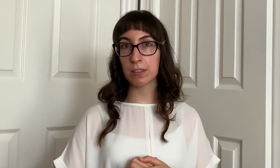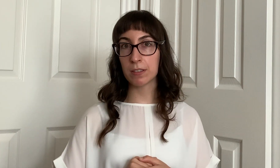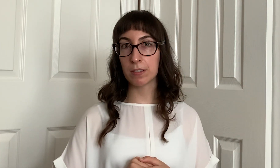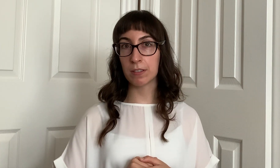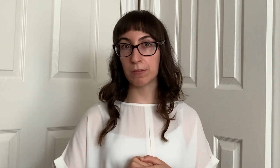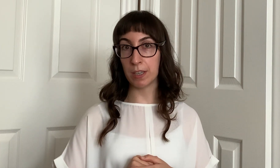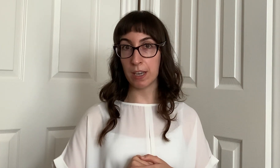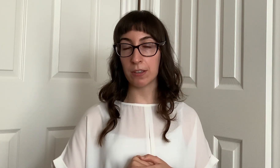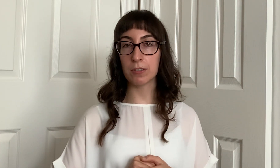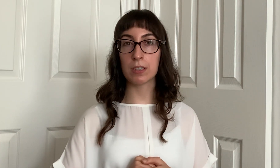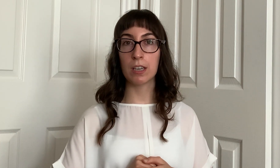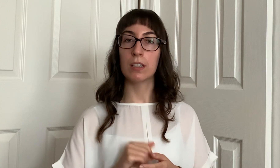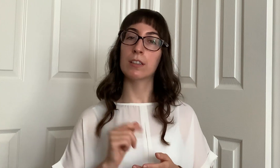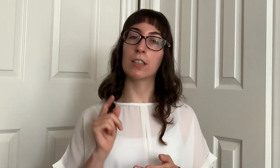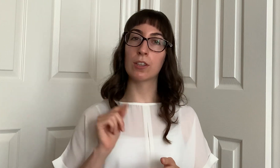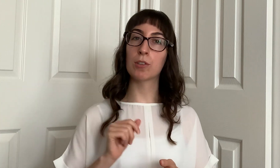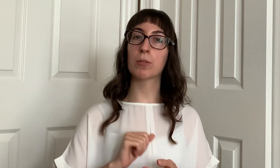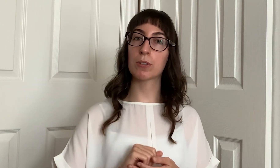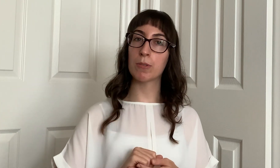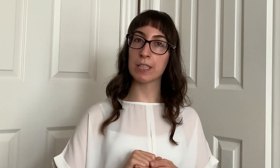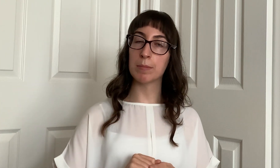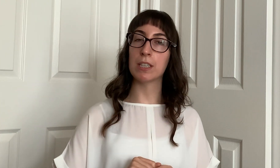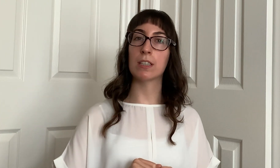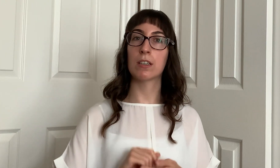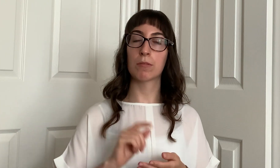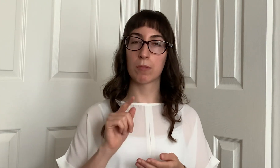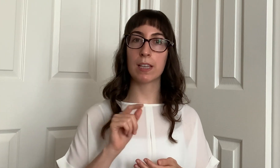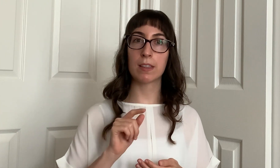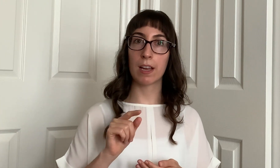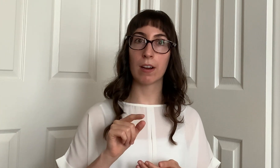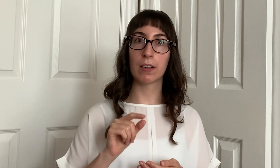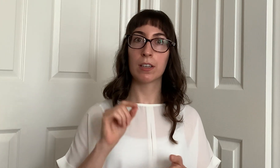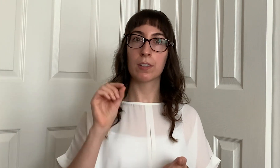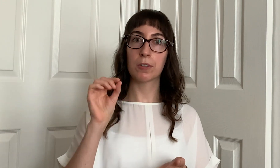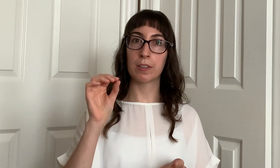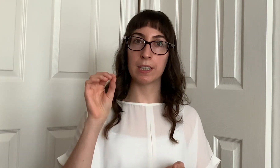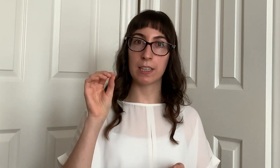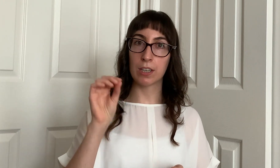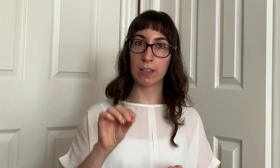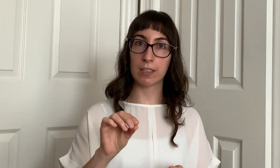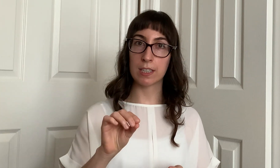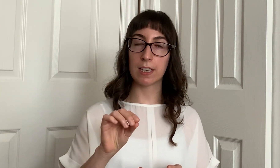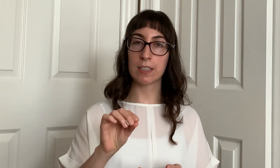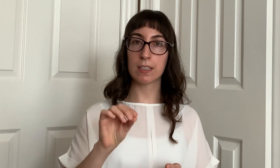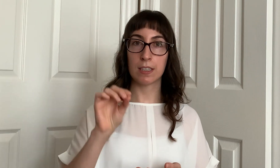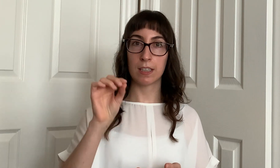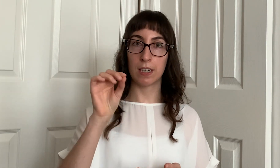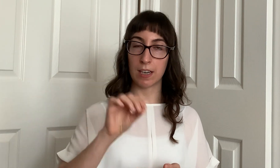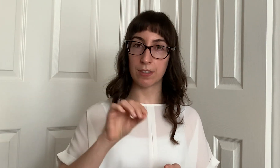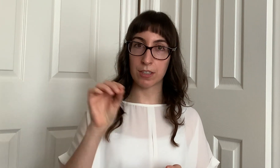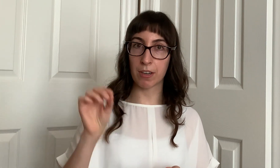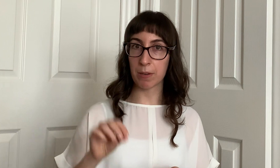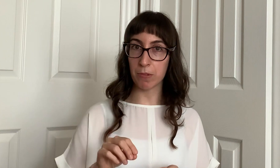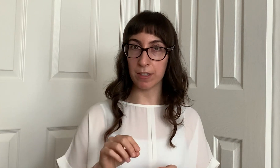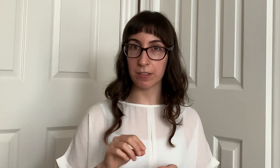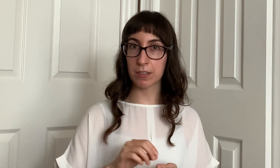videos then you're going to be right there creating content in instagram wheels